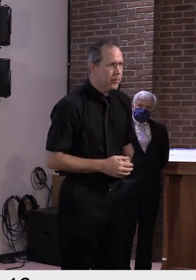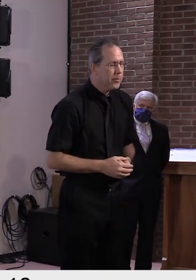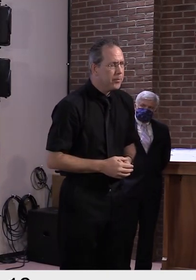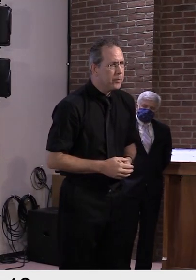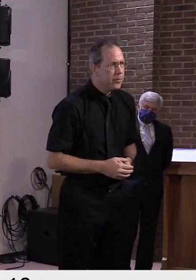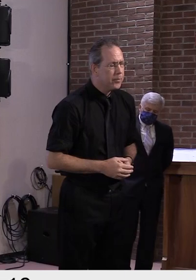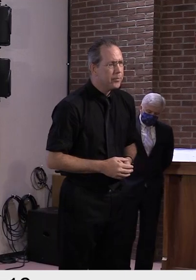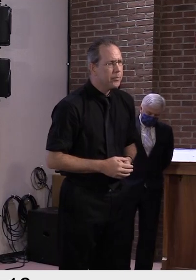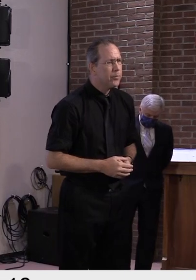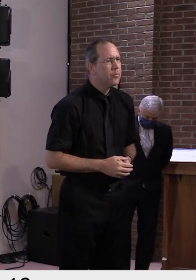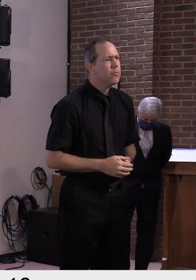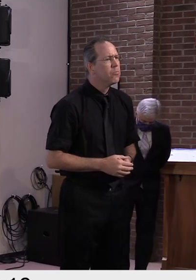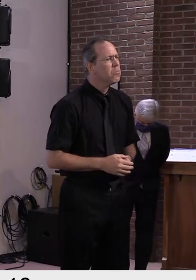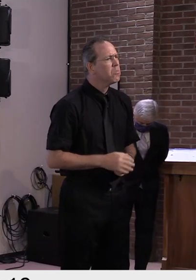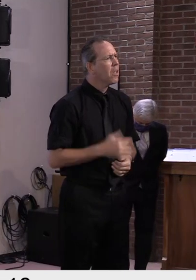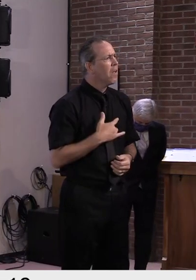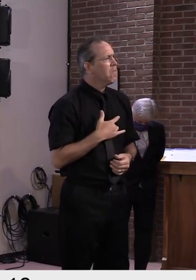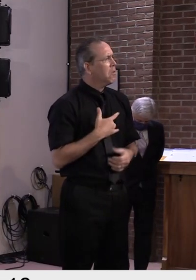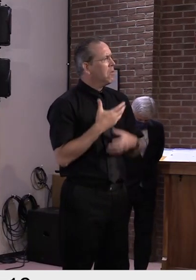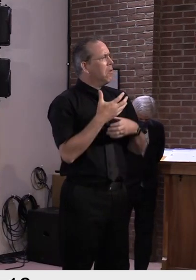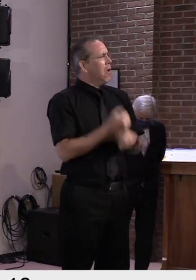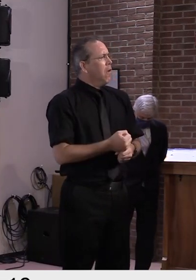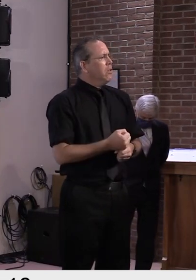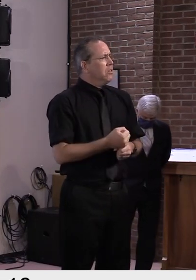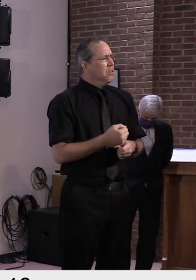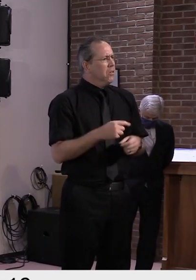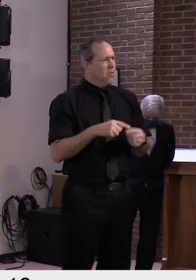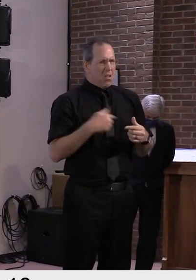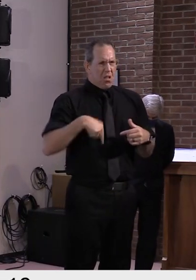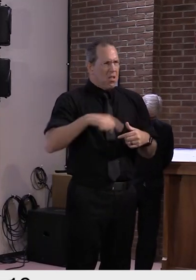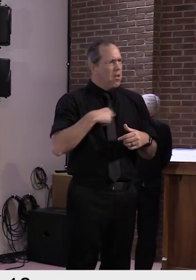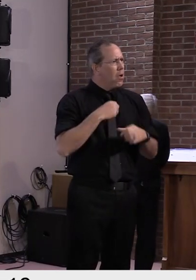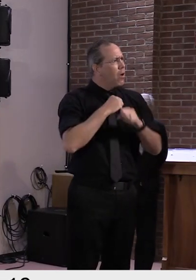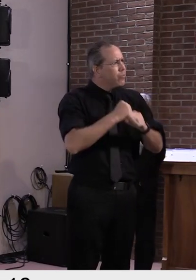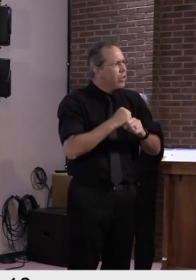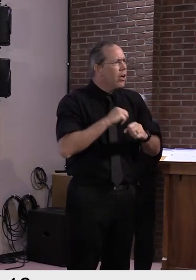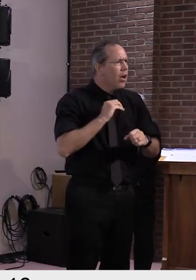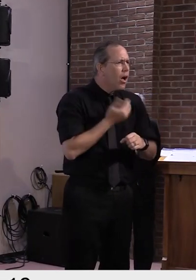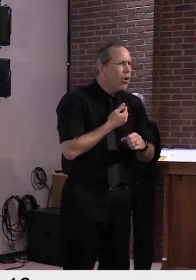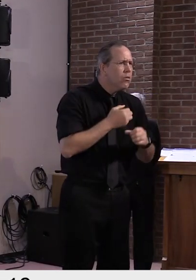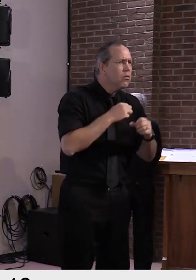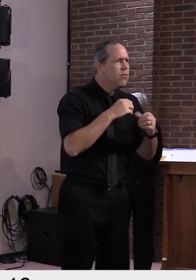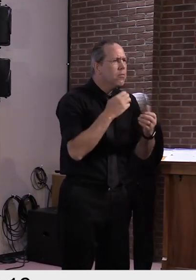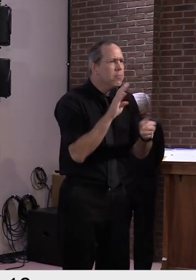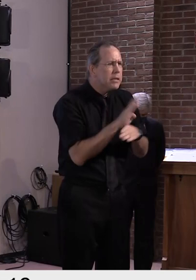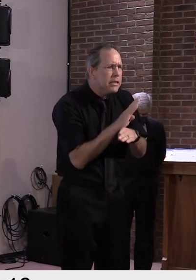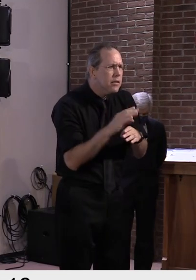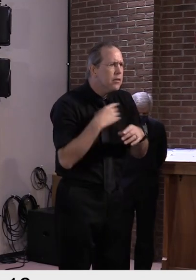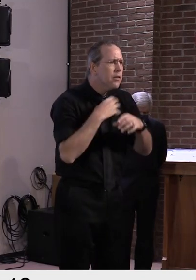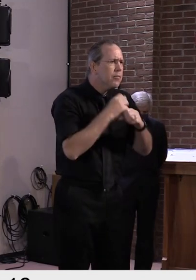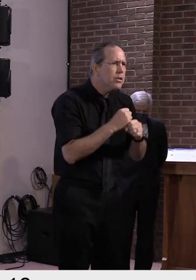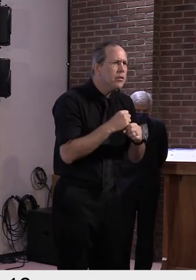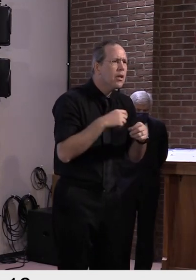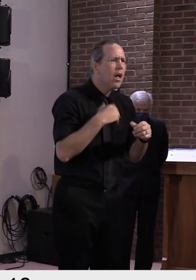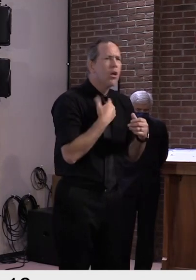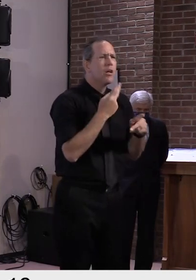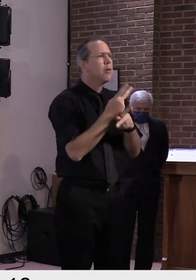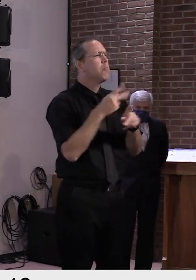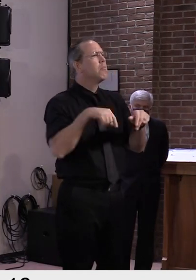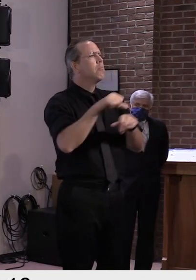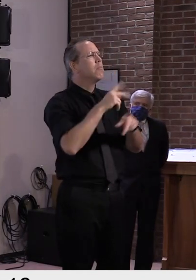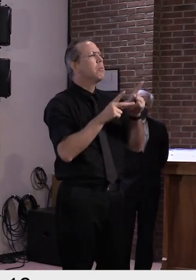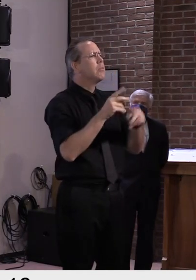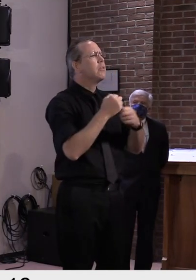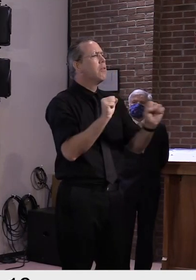standard will help protect the Vermont economy, while keeping Vermonters safe and healthy. Last, I just also want to mention